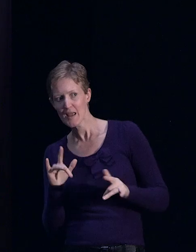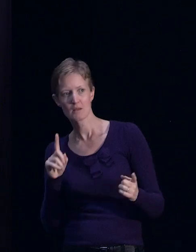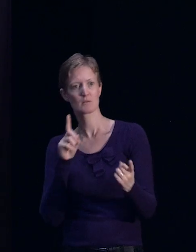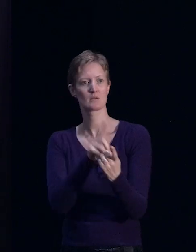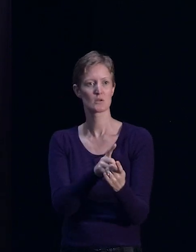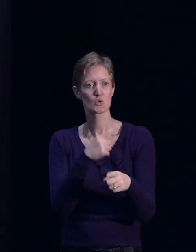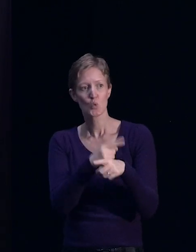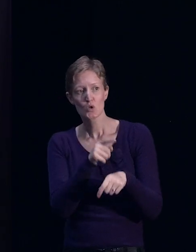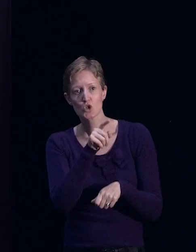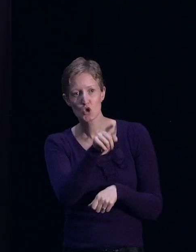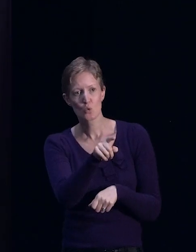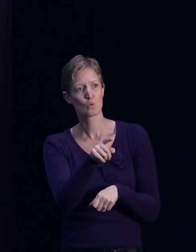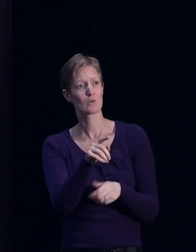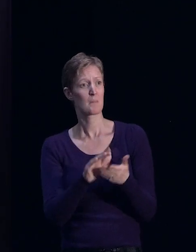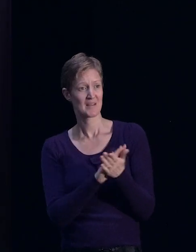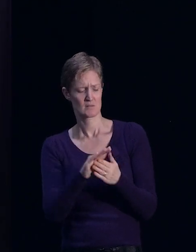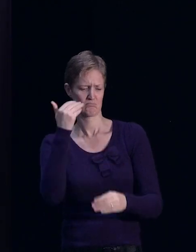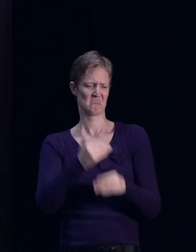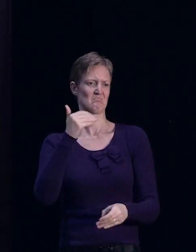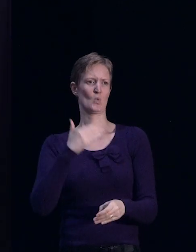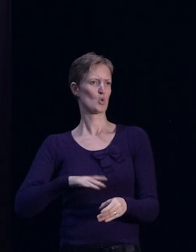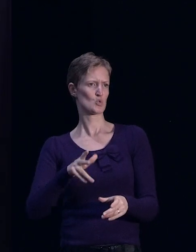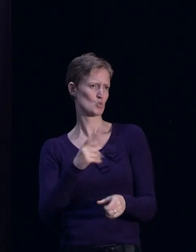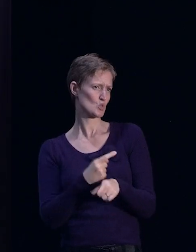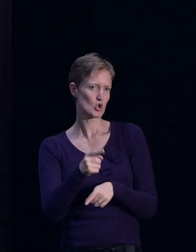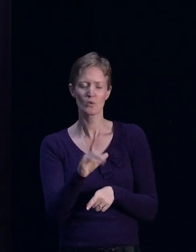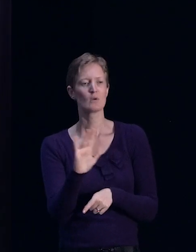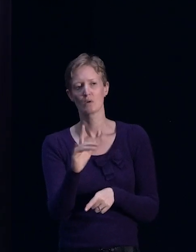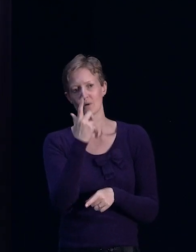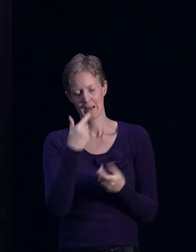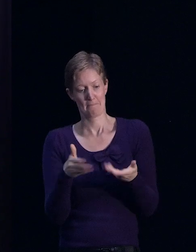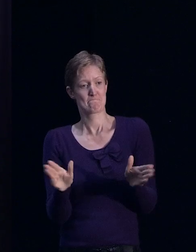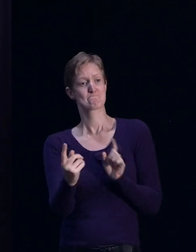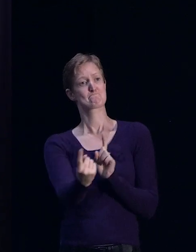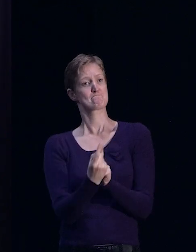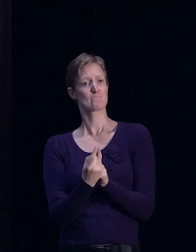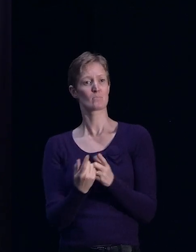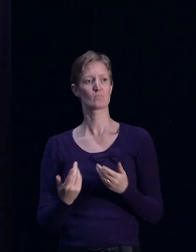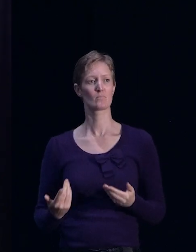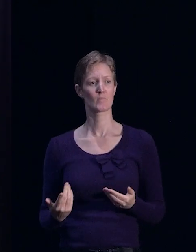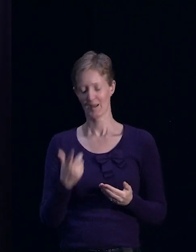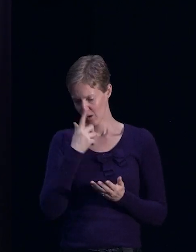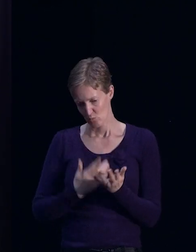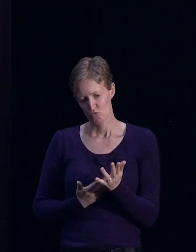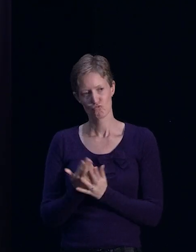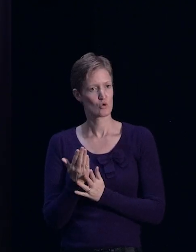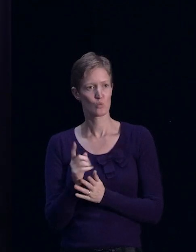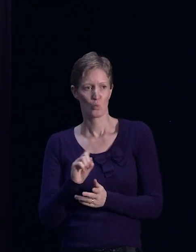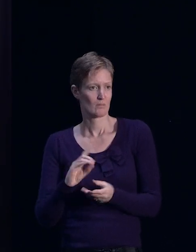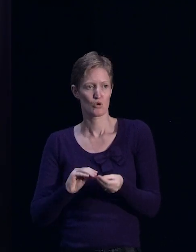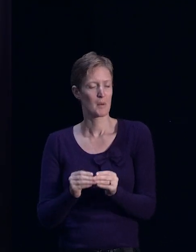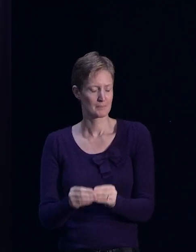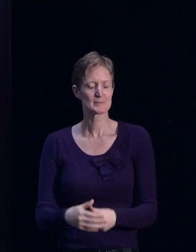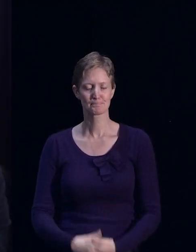that doesn't mean you can't come in our doors and we've got a lot of staff here willing to help and take you through that. And we're all kind of working together on that.